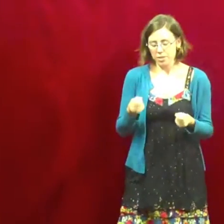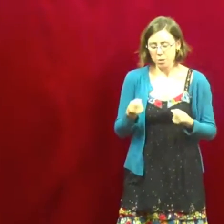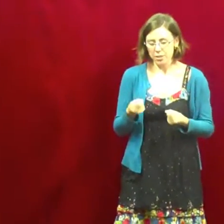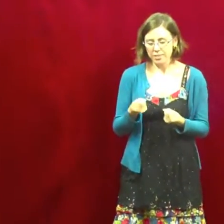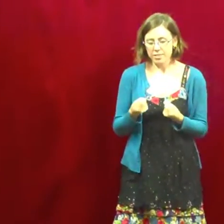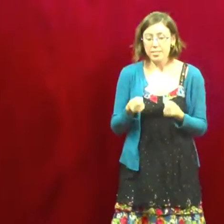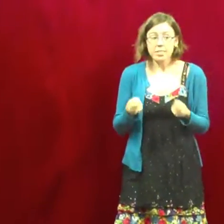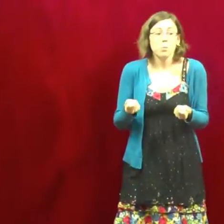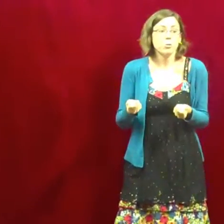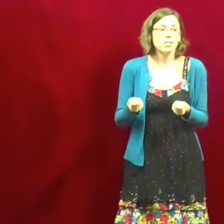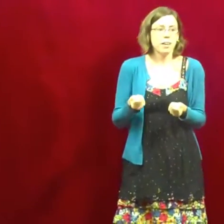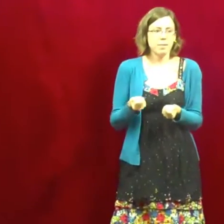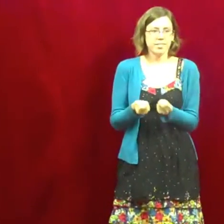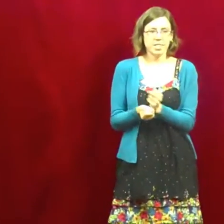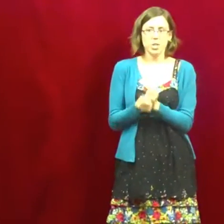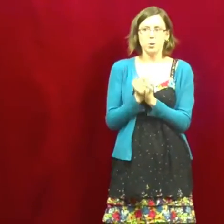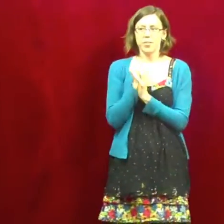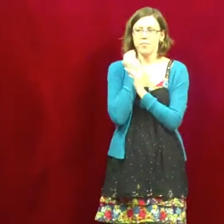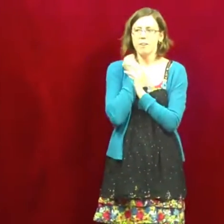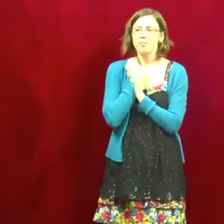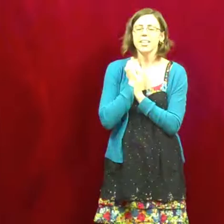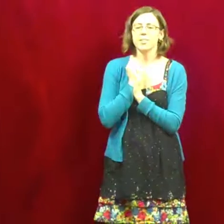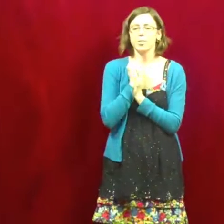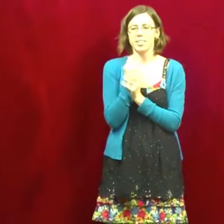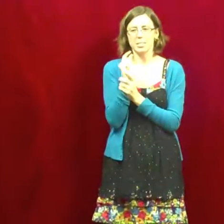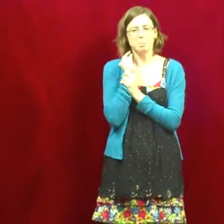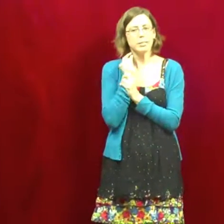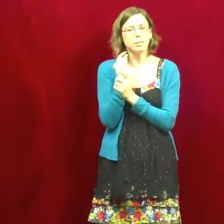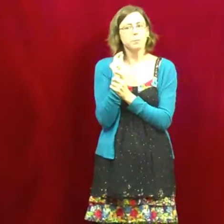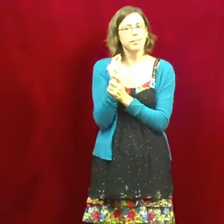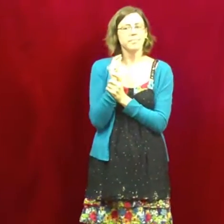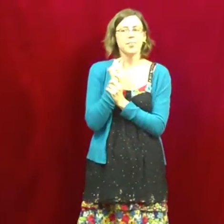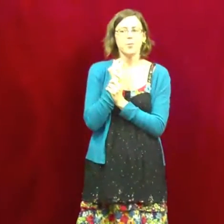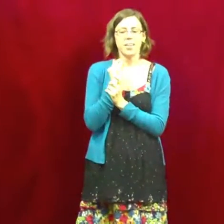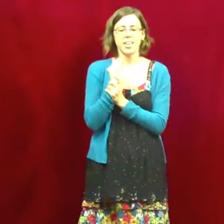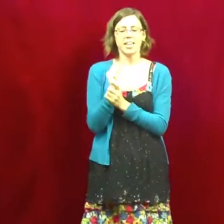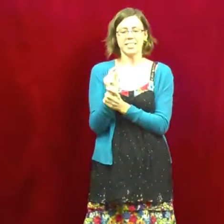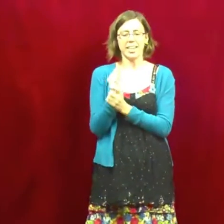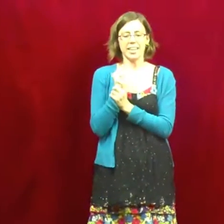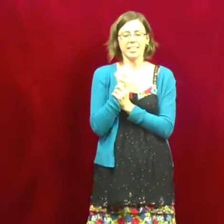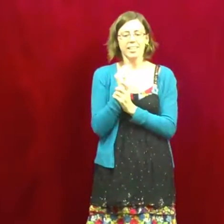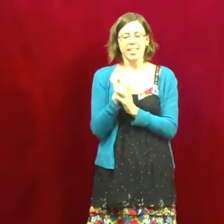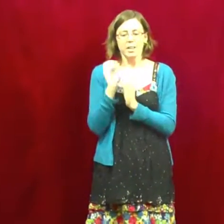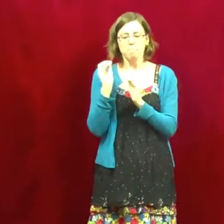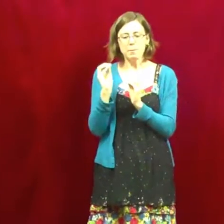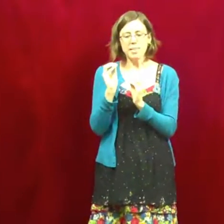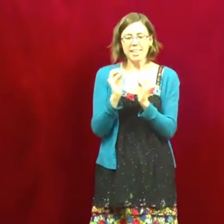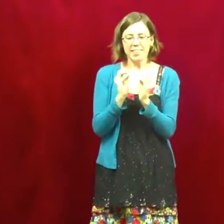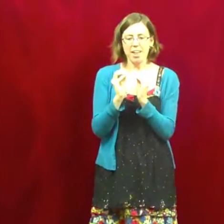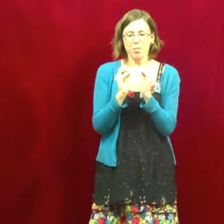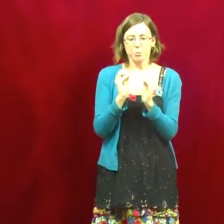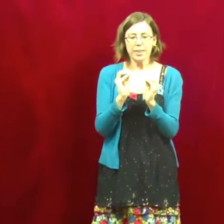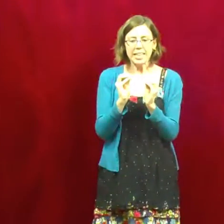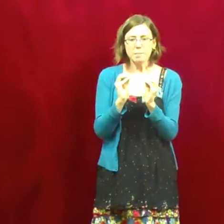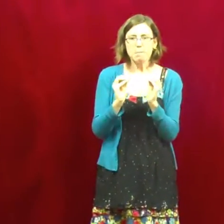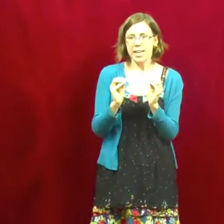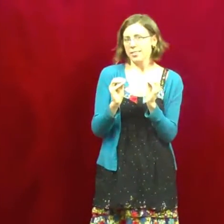you know, that's someone who's famous to you. I feel like there's this small part of you that thinks, like, maybe in that three minutes